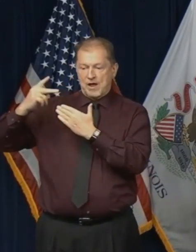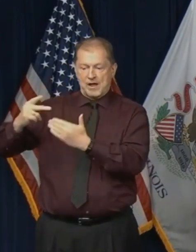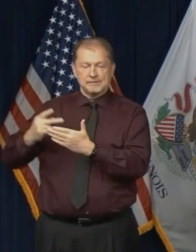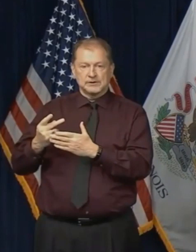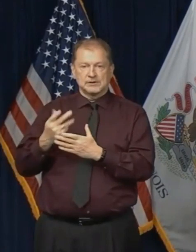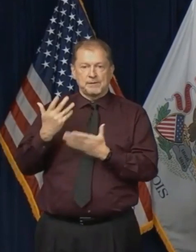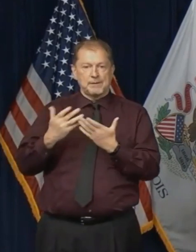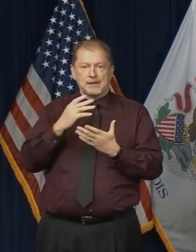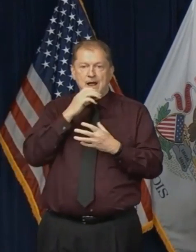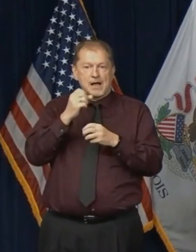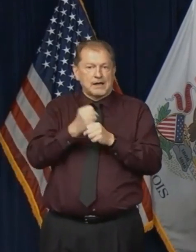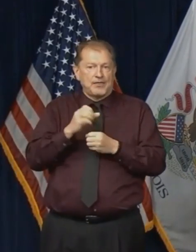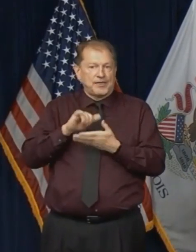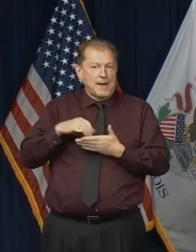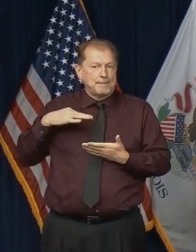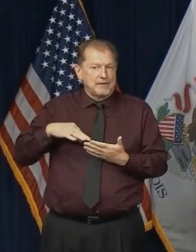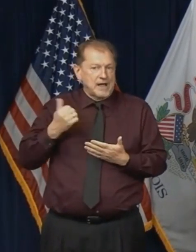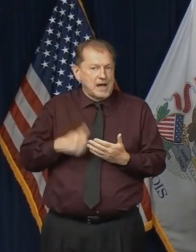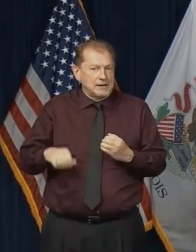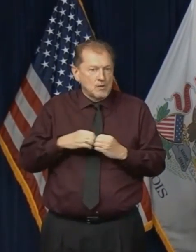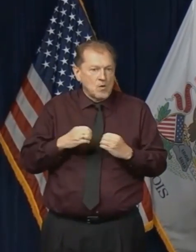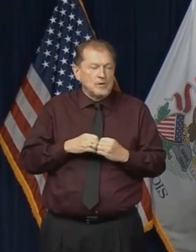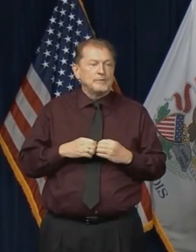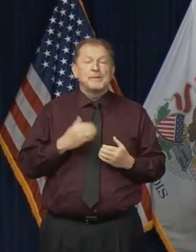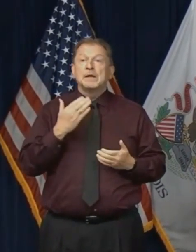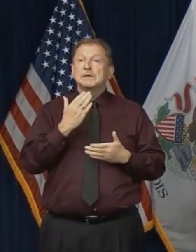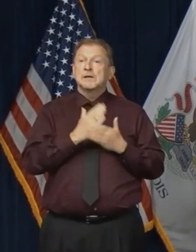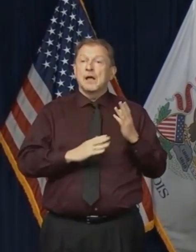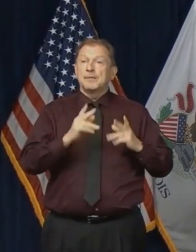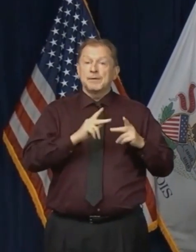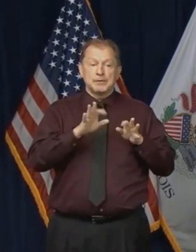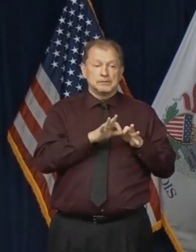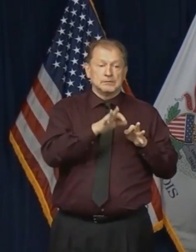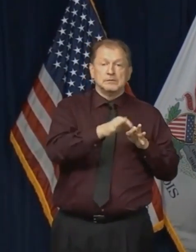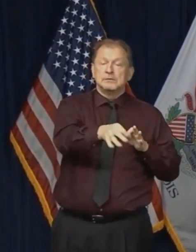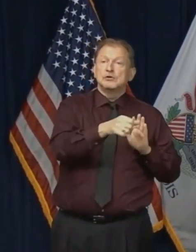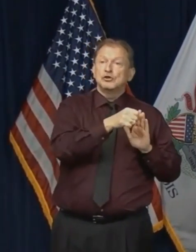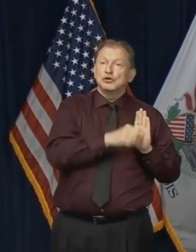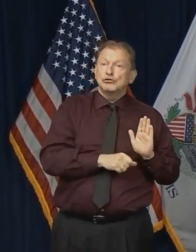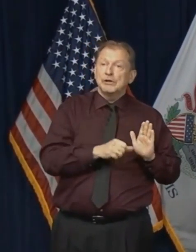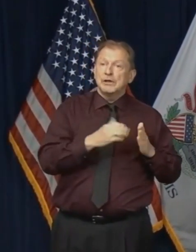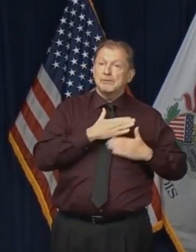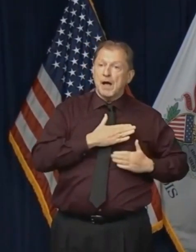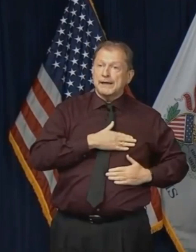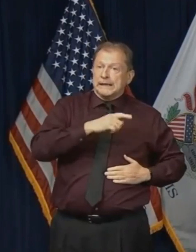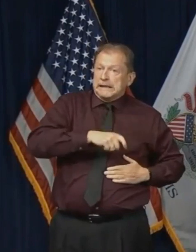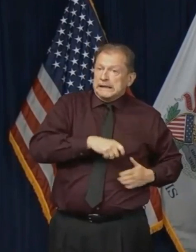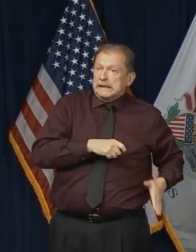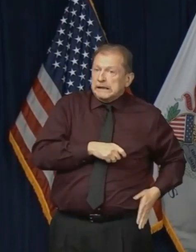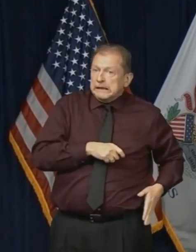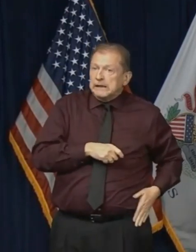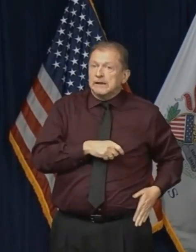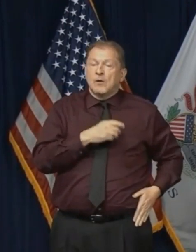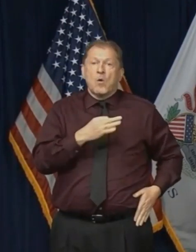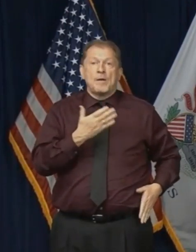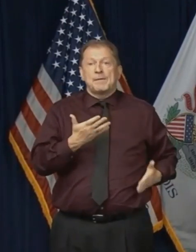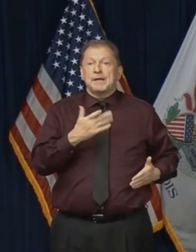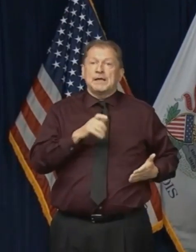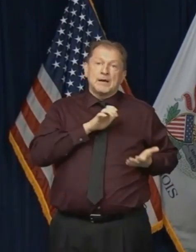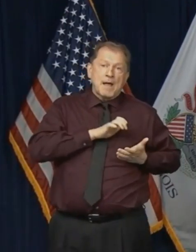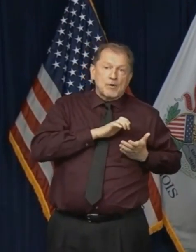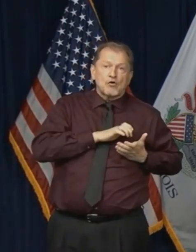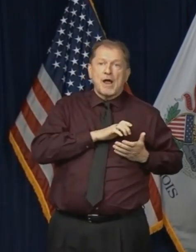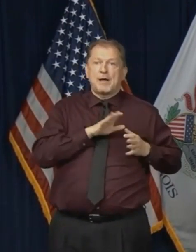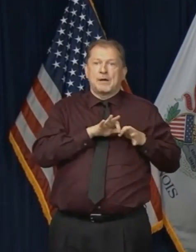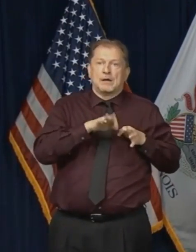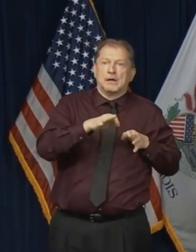that people maybe are not getting, you know, elective procedures that maybe they needed, you know, maybe somebody's needed a mammogram. Like, there's just so